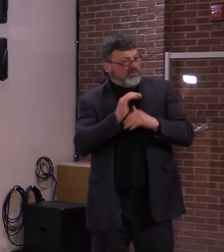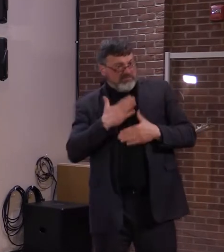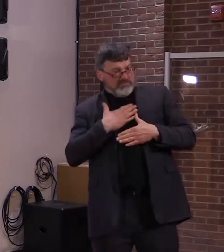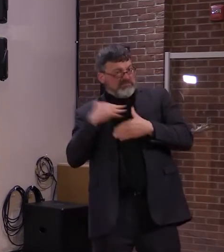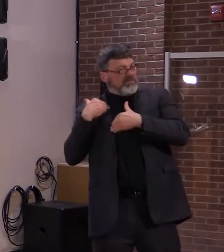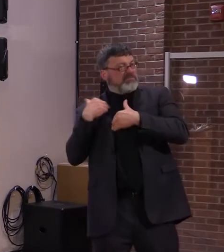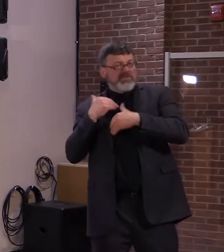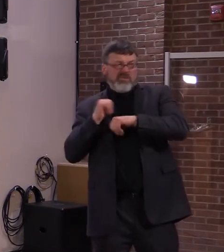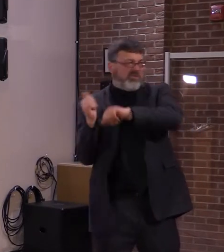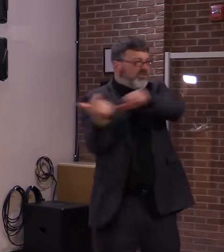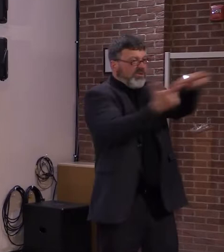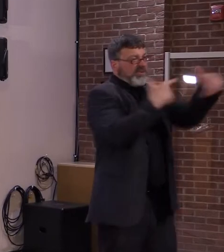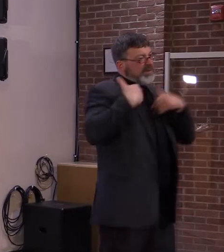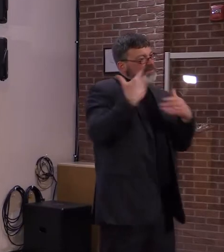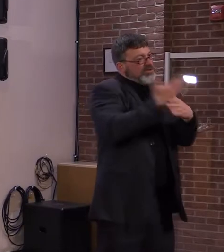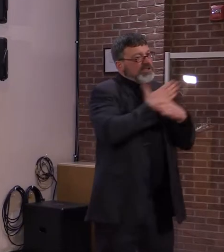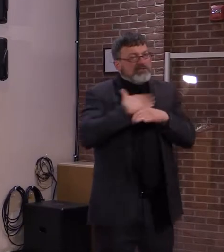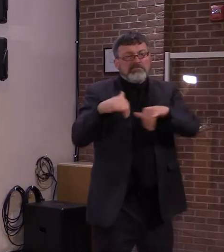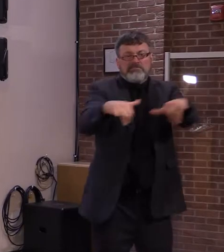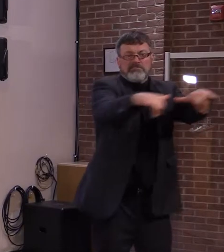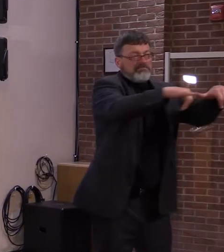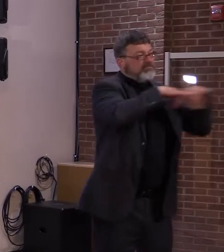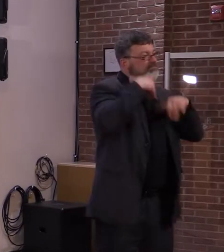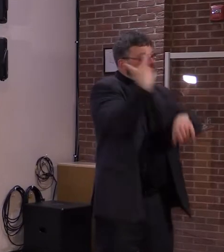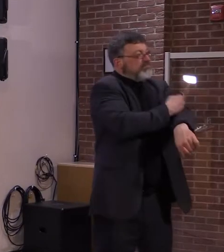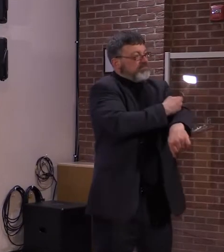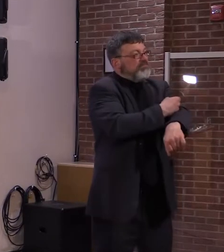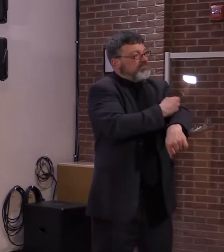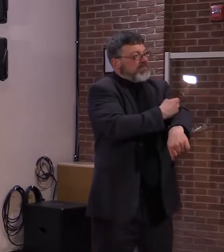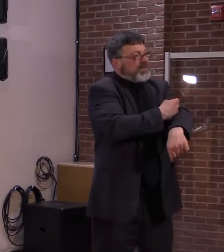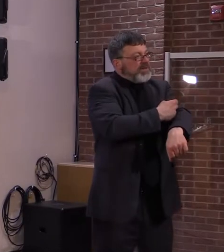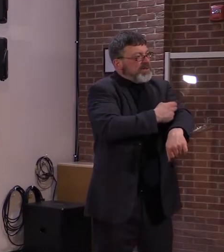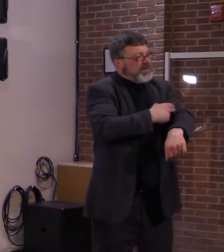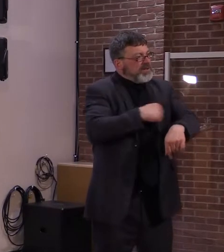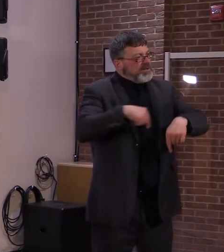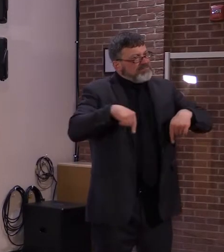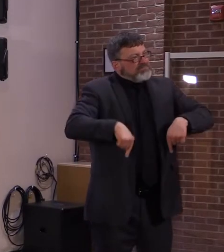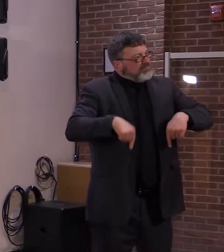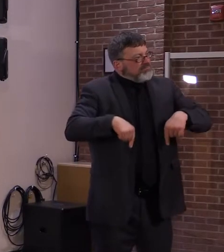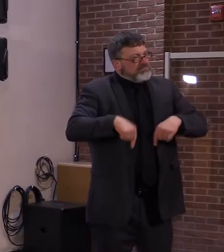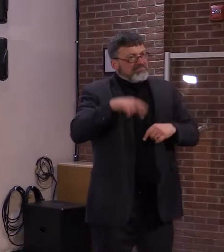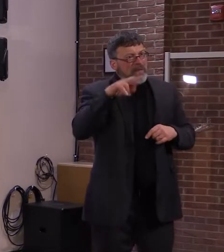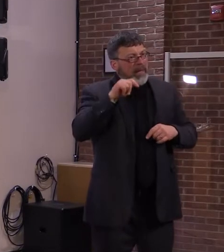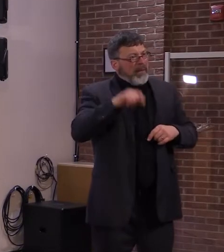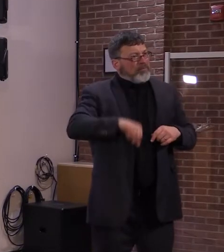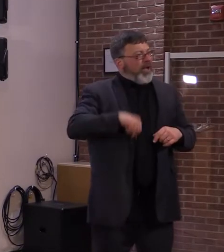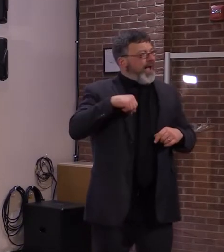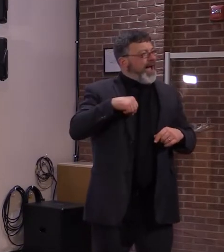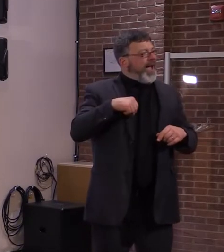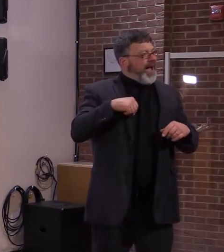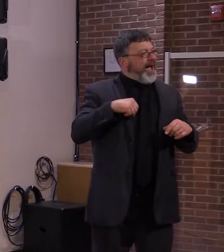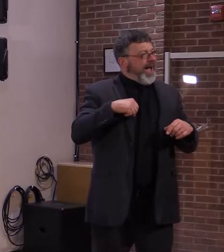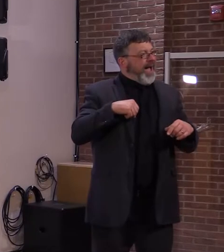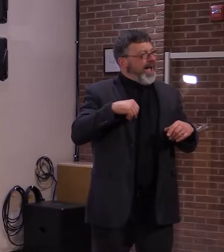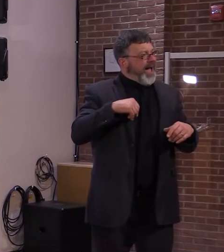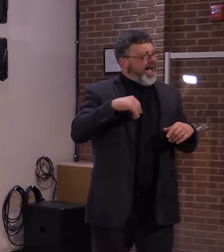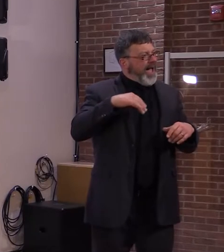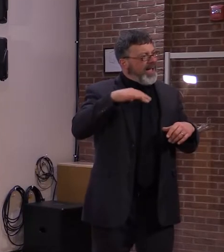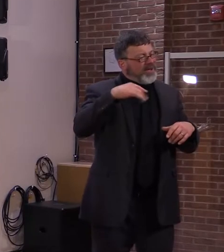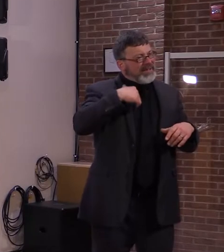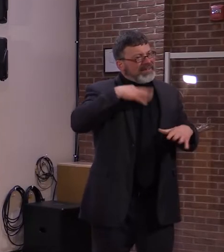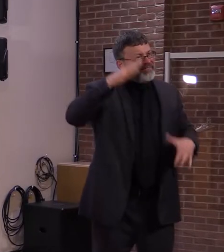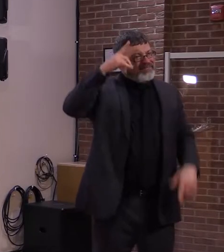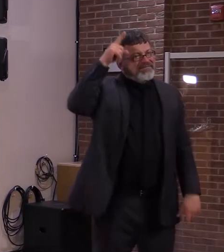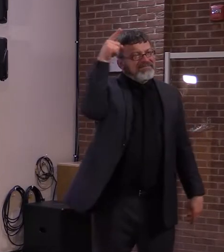We've got a lot to be proud of here in Vermont because from the beginning we've been a national leader during the pandemic,